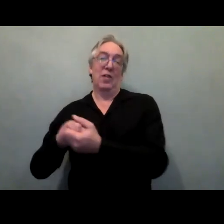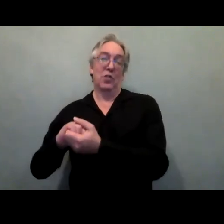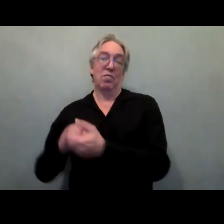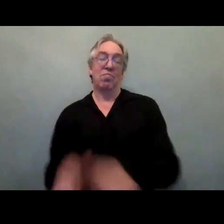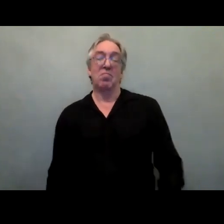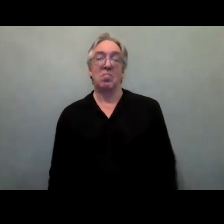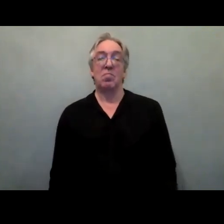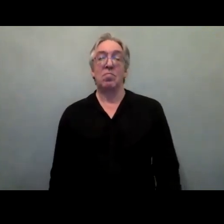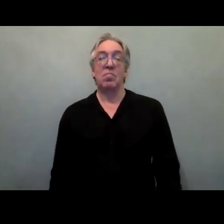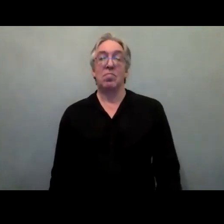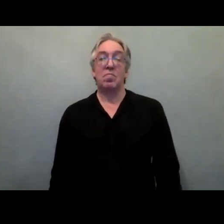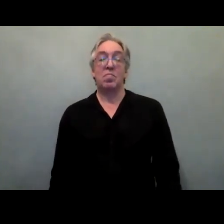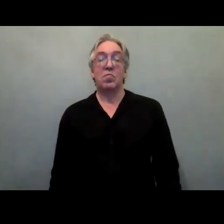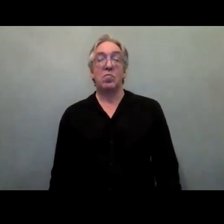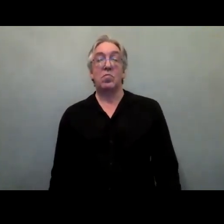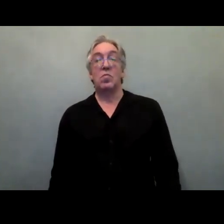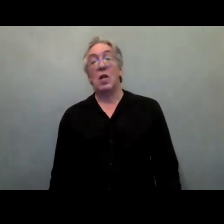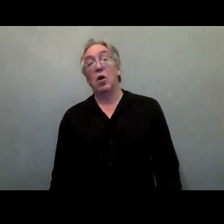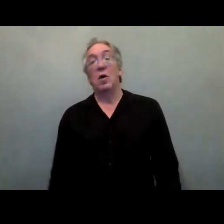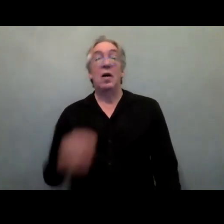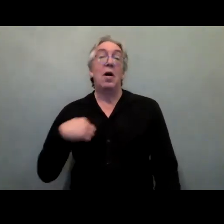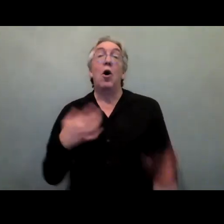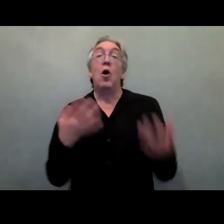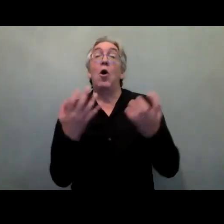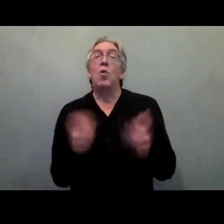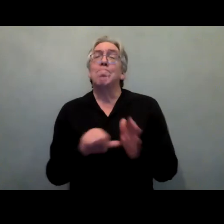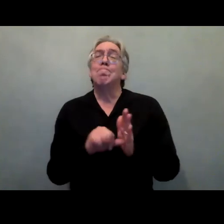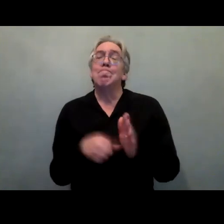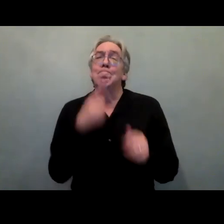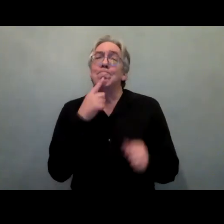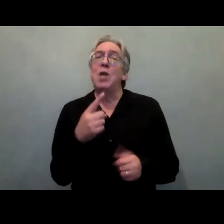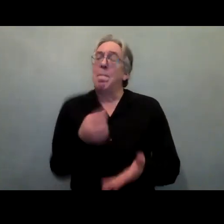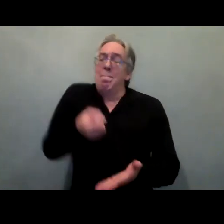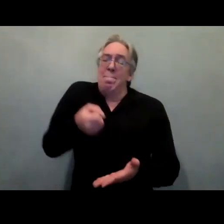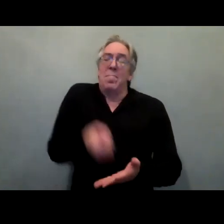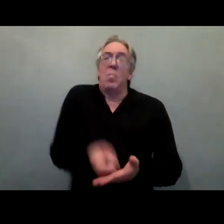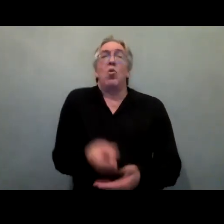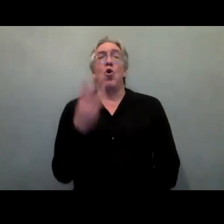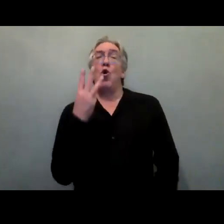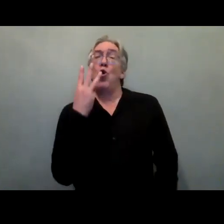And for that to happen, I would highlight that at least there are three main pillars.